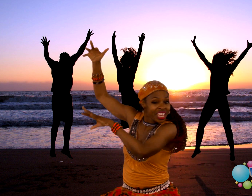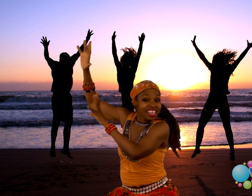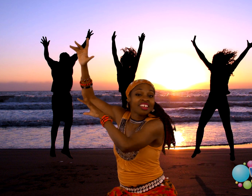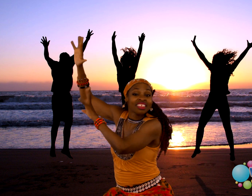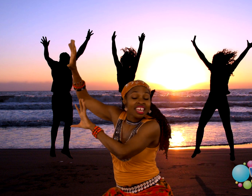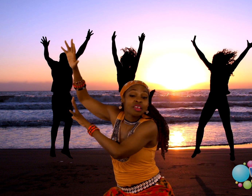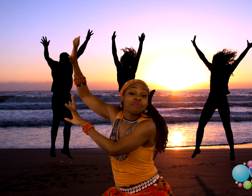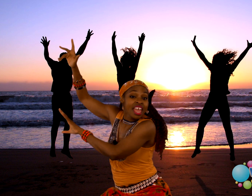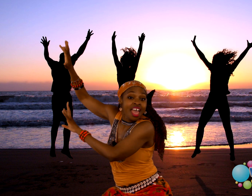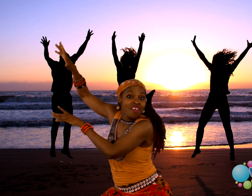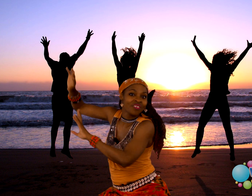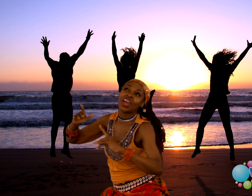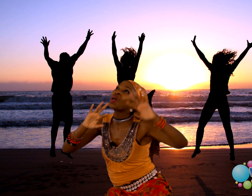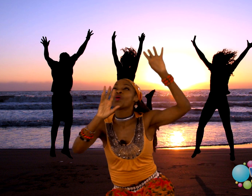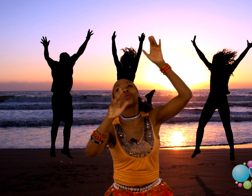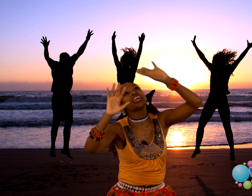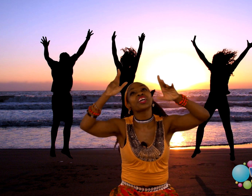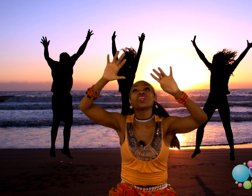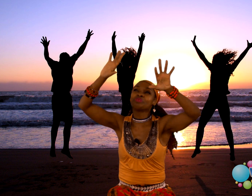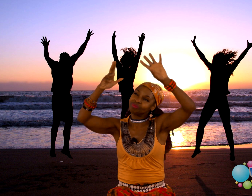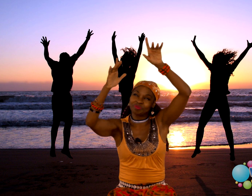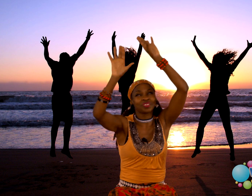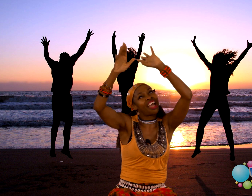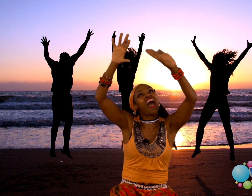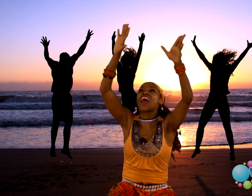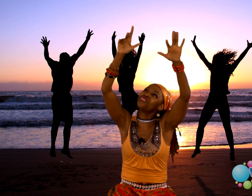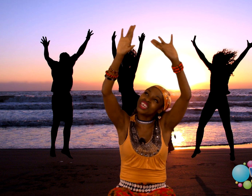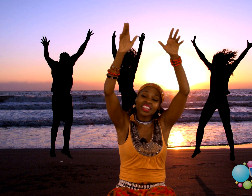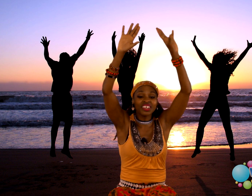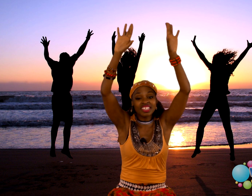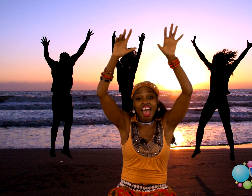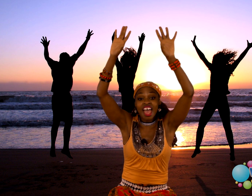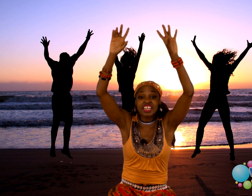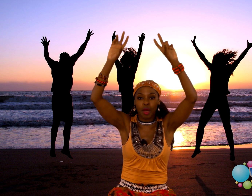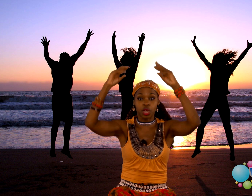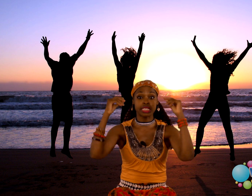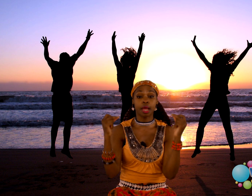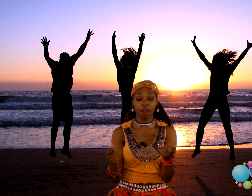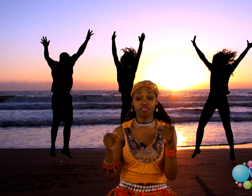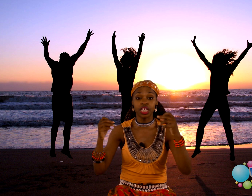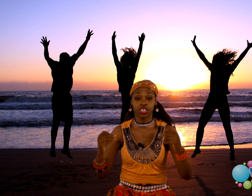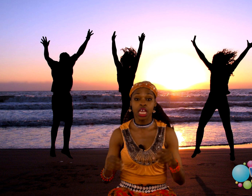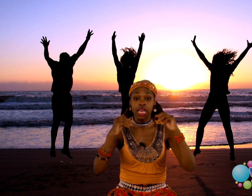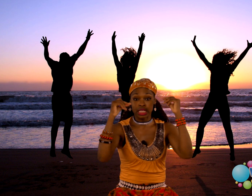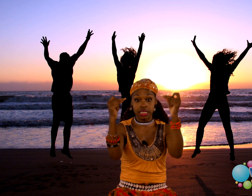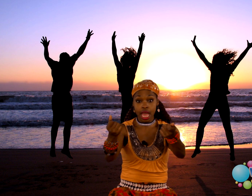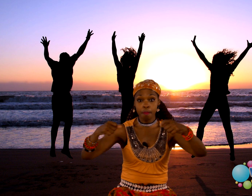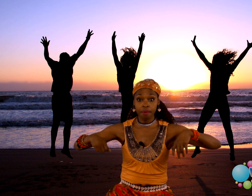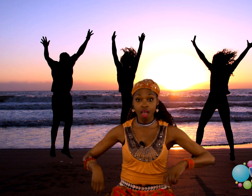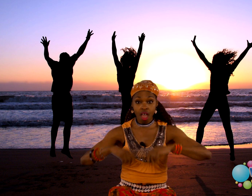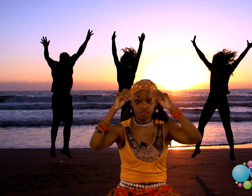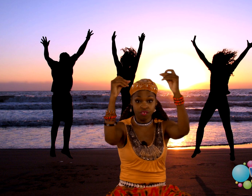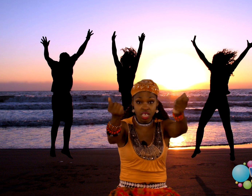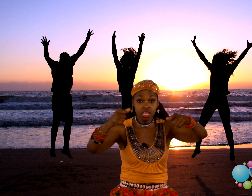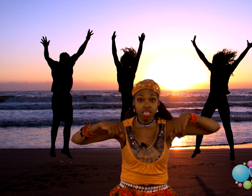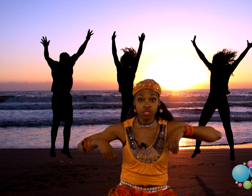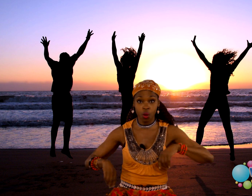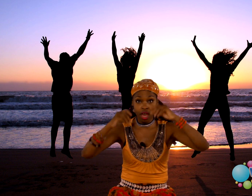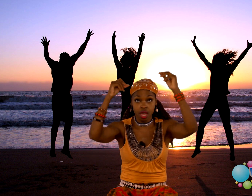wiggle them left. Wiggle them, your fingers up high. I'm going to snap our fingers. I want you snapping your fingers way